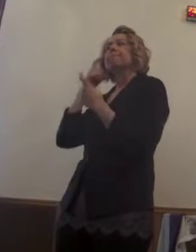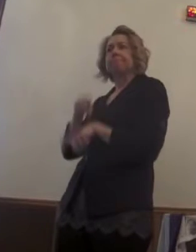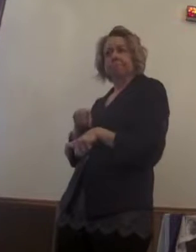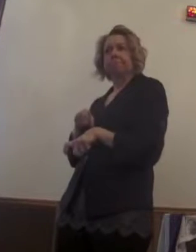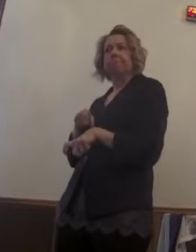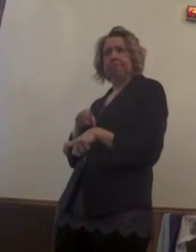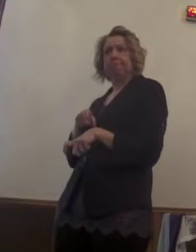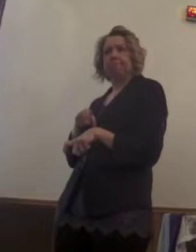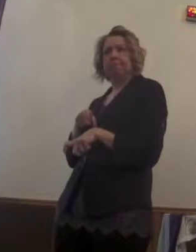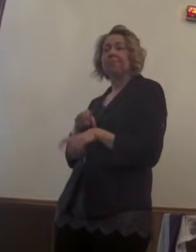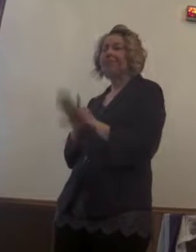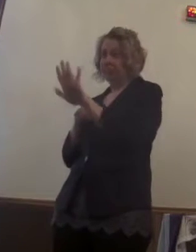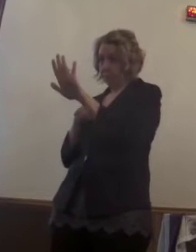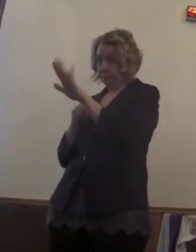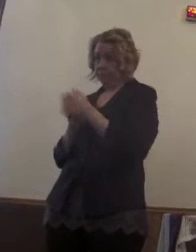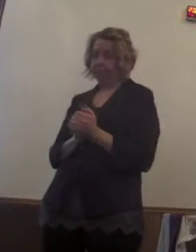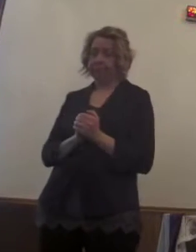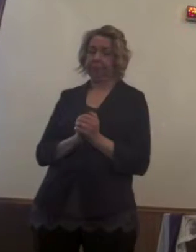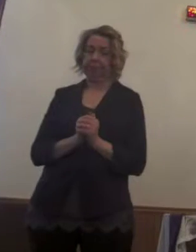Now consider this for a moment.